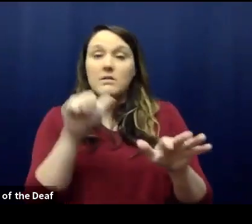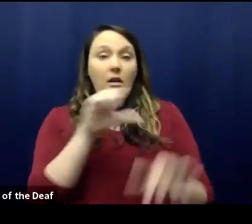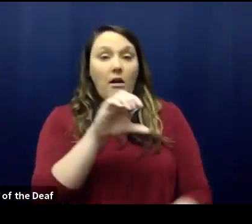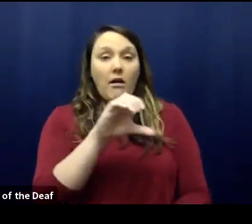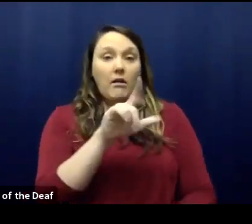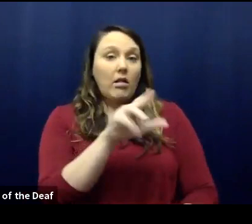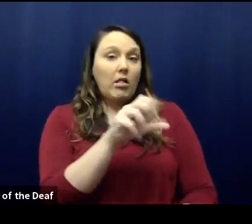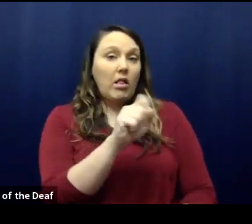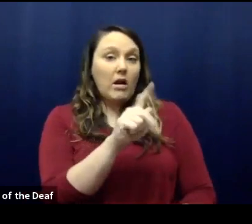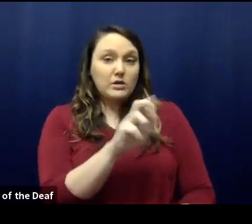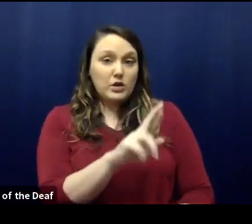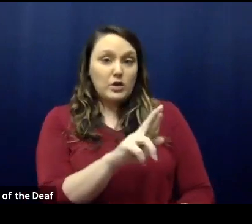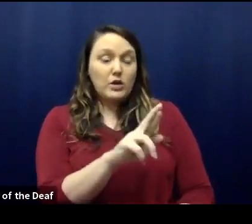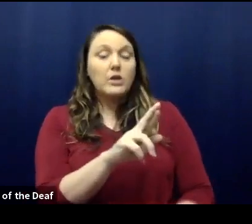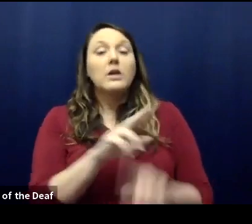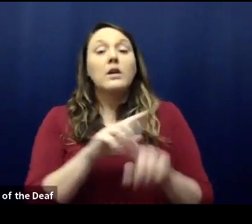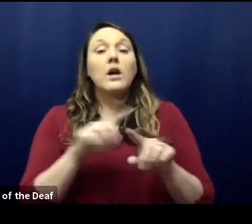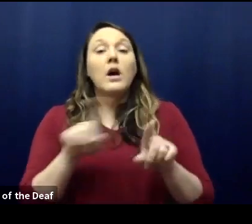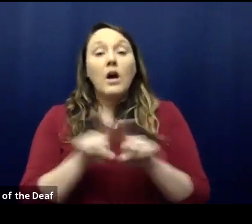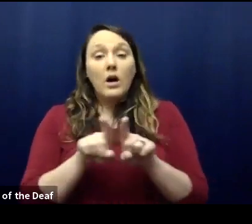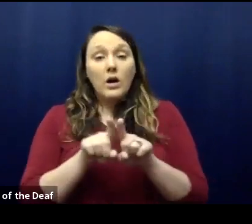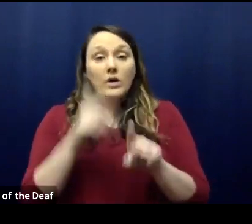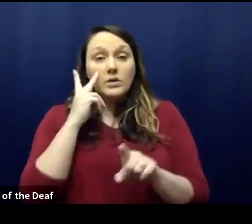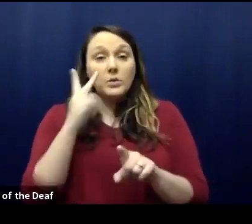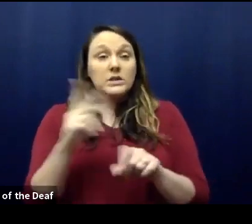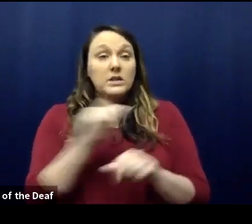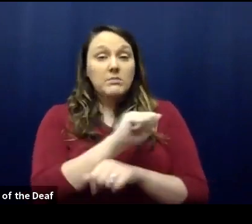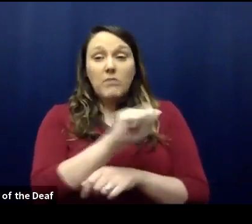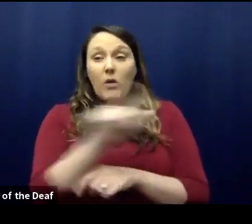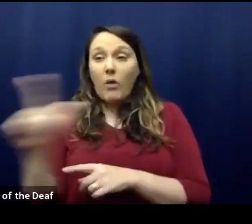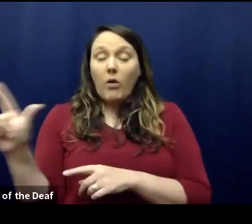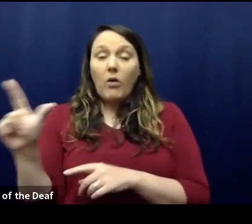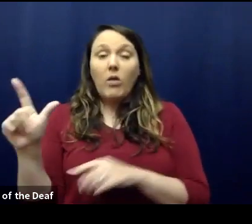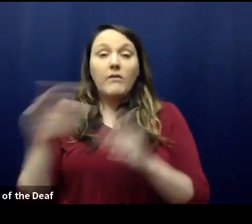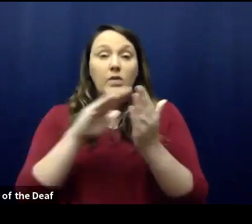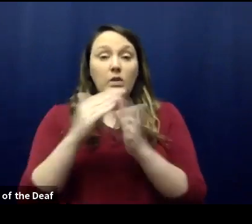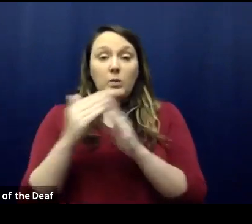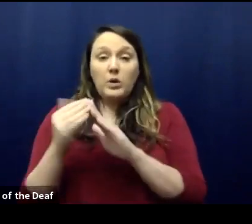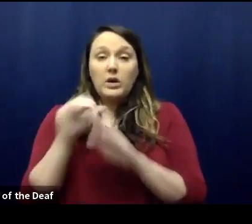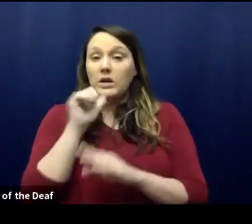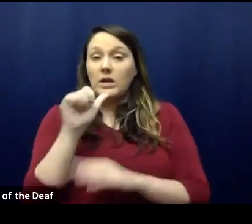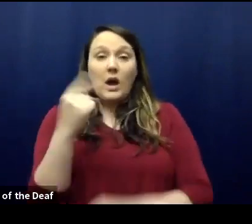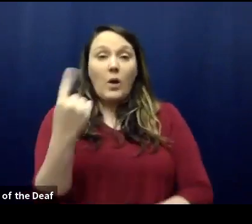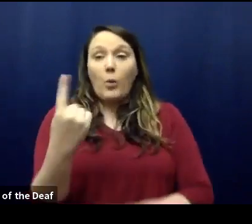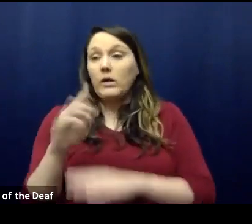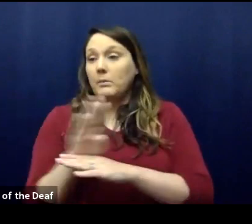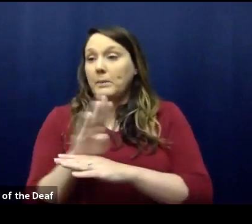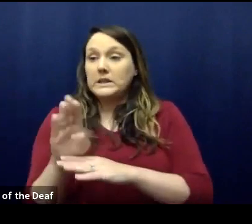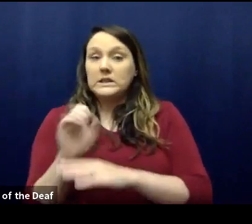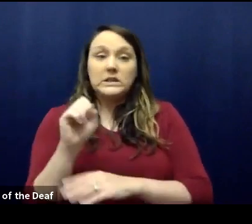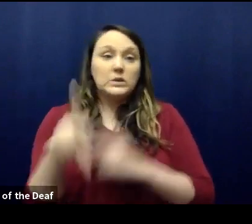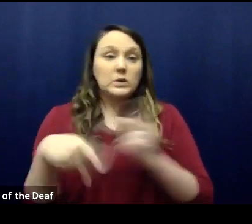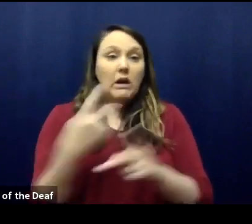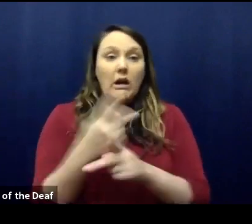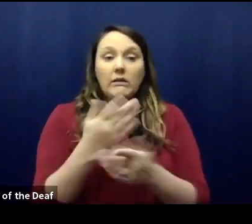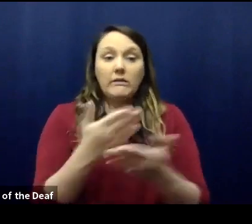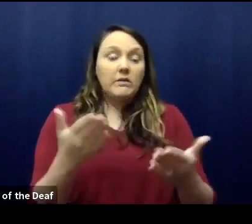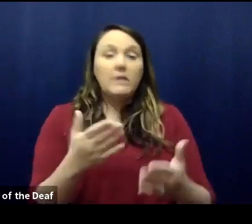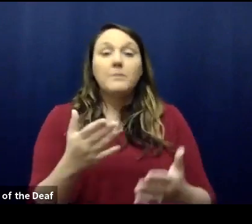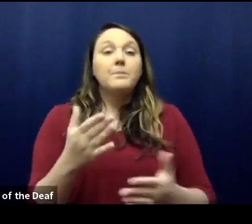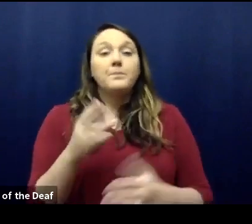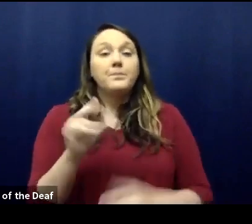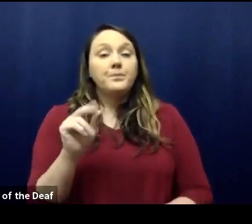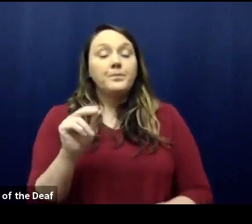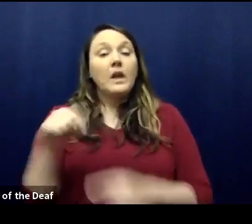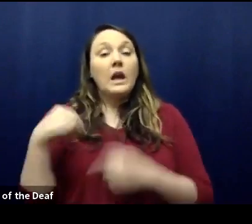Additionally, we are seeing clusters all throughout our community, not just pinpointed in one industry or type of gathering. Since March, we've